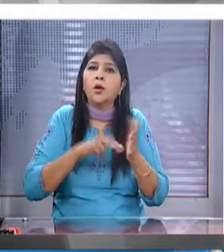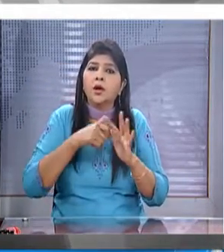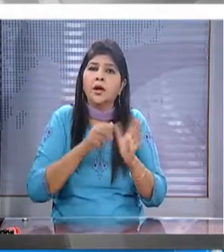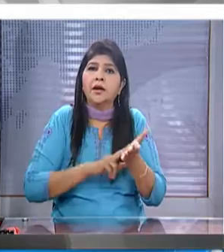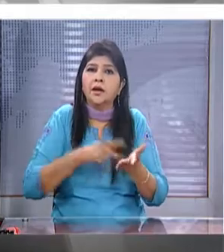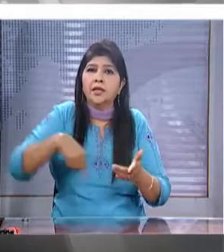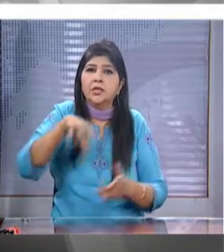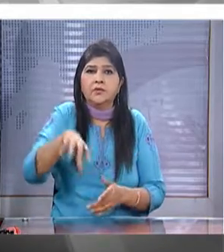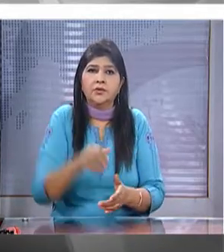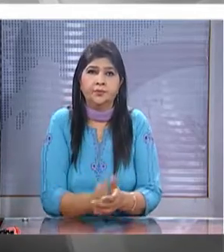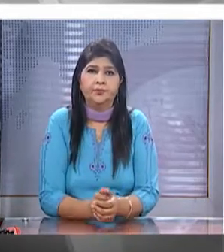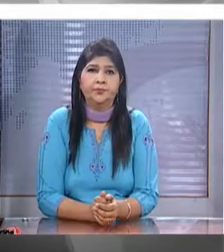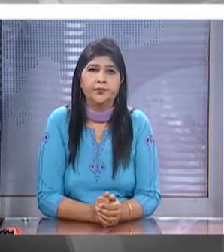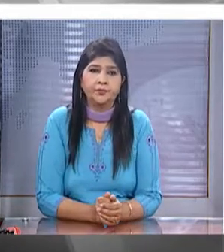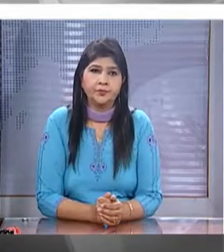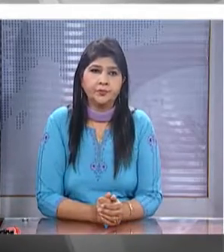of the state